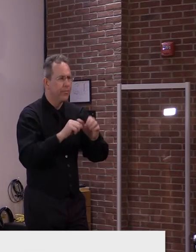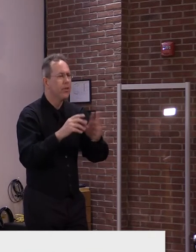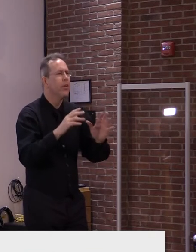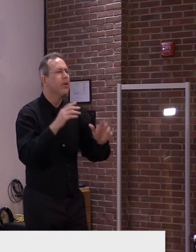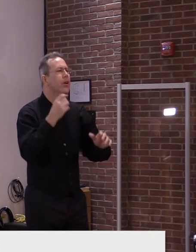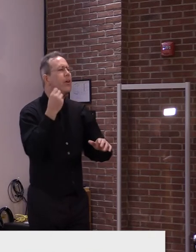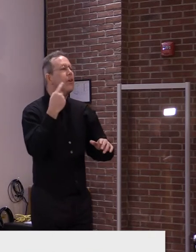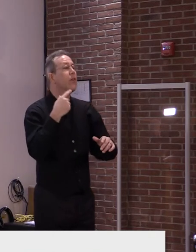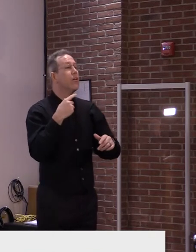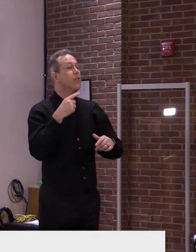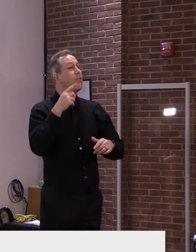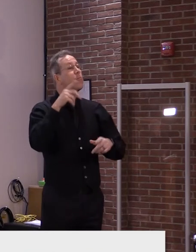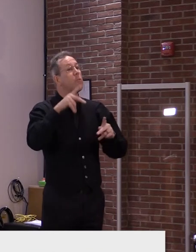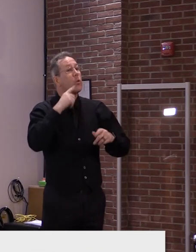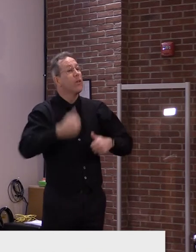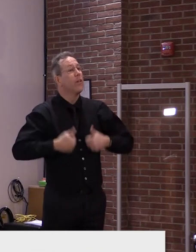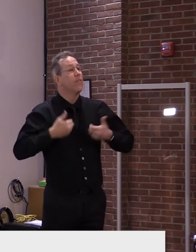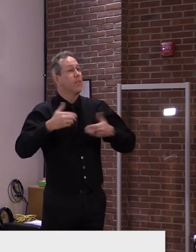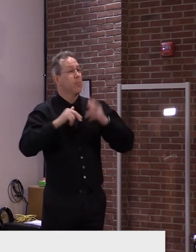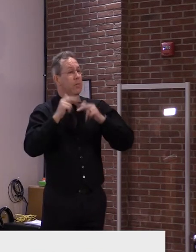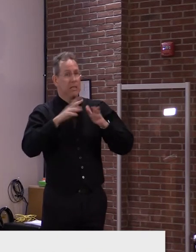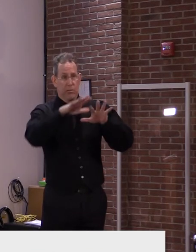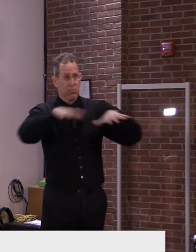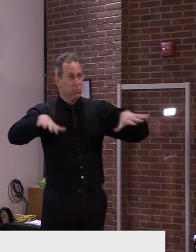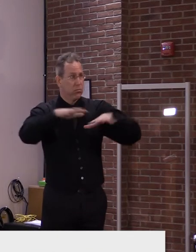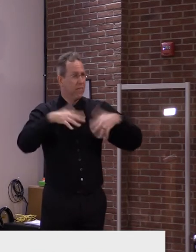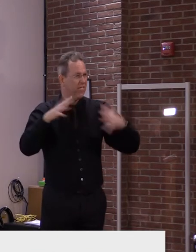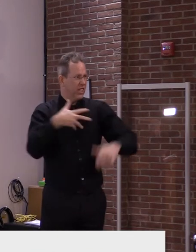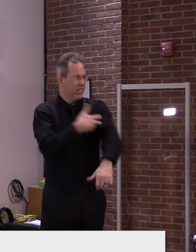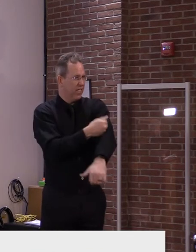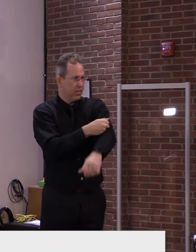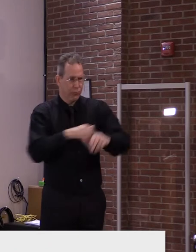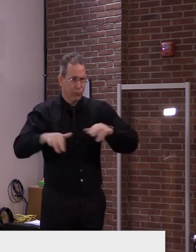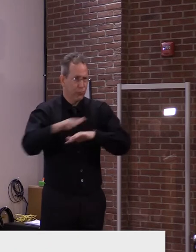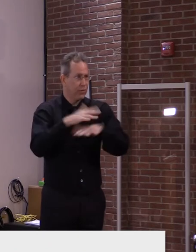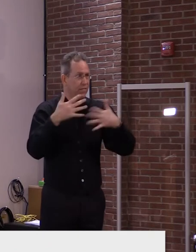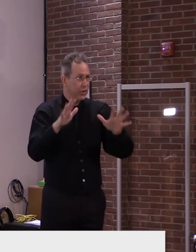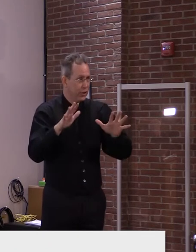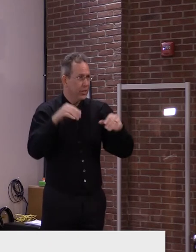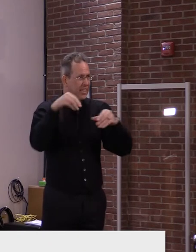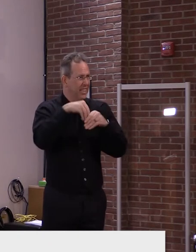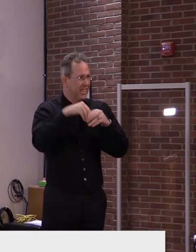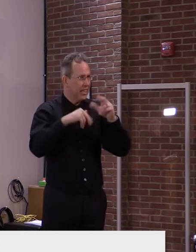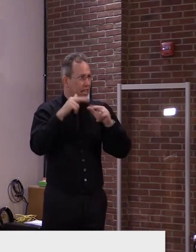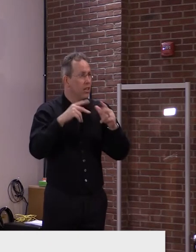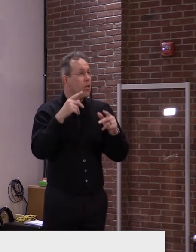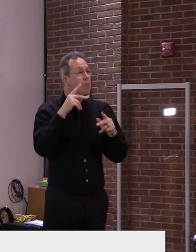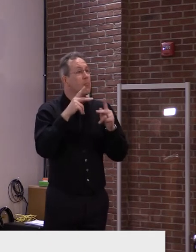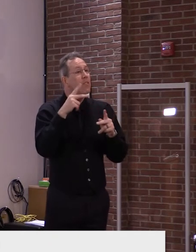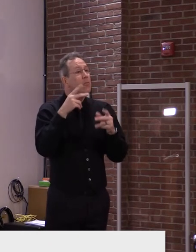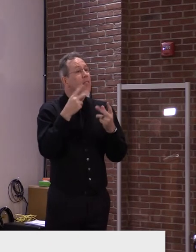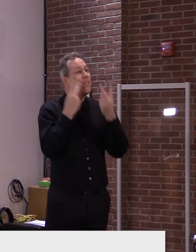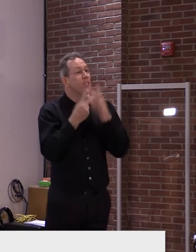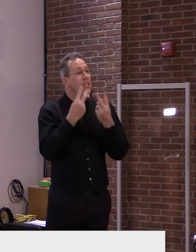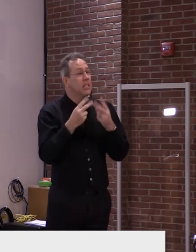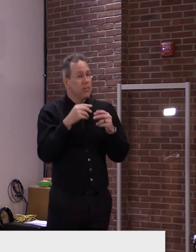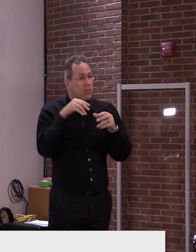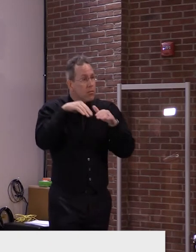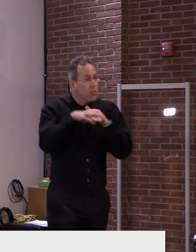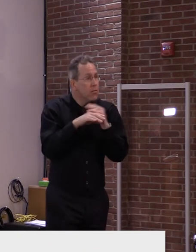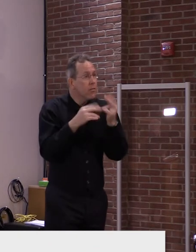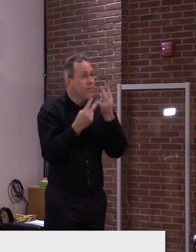vaccinated and visitation policies, indoor visitation policies, I think will remain, um, that